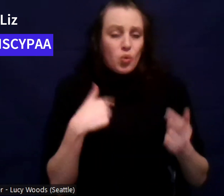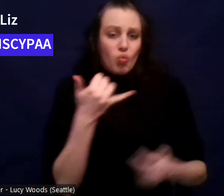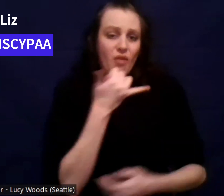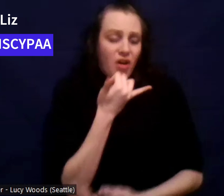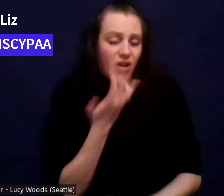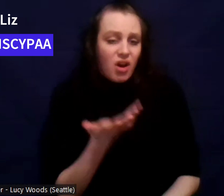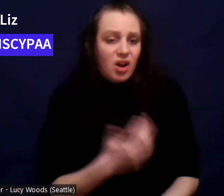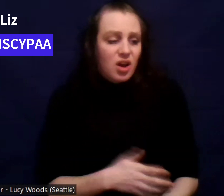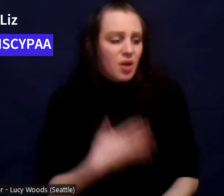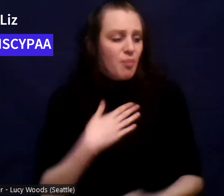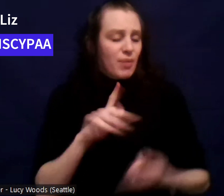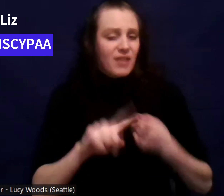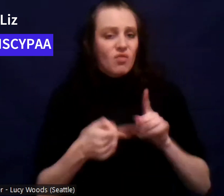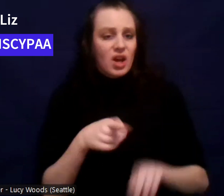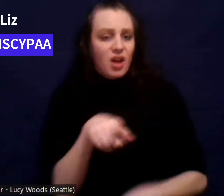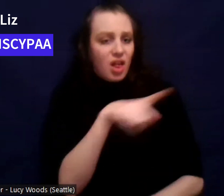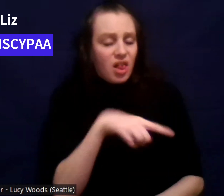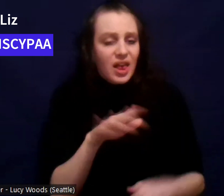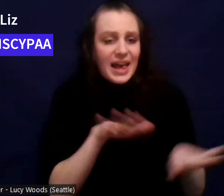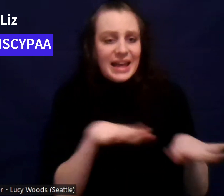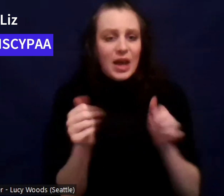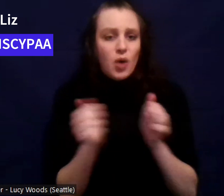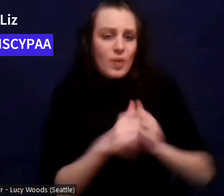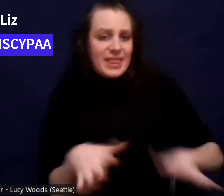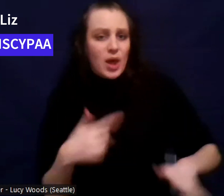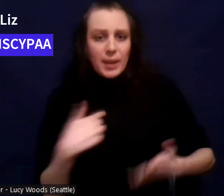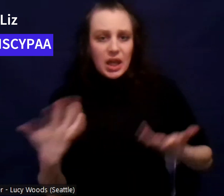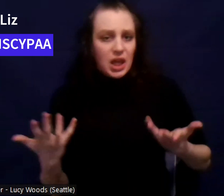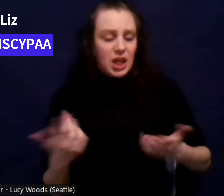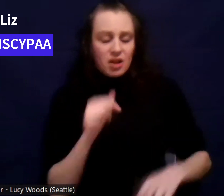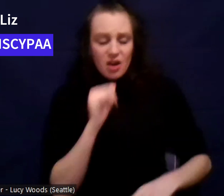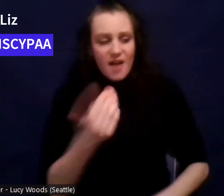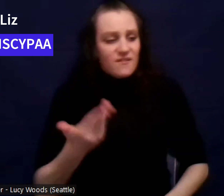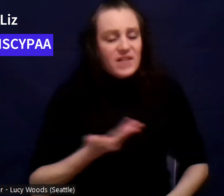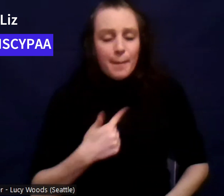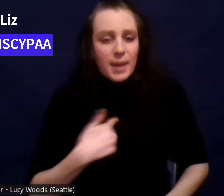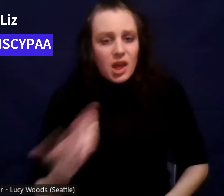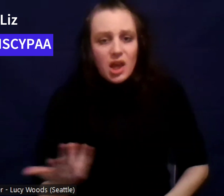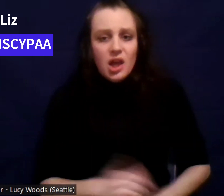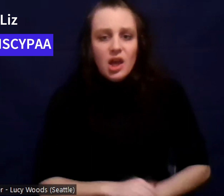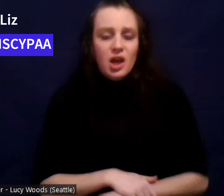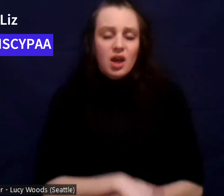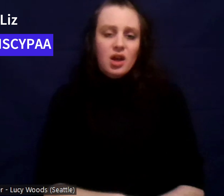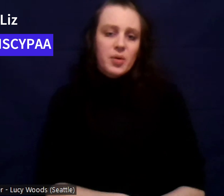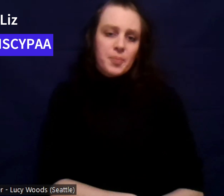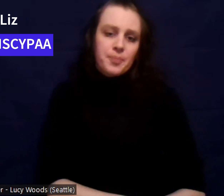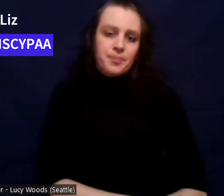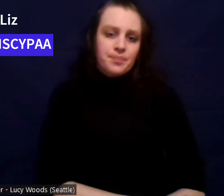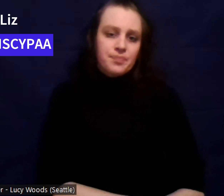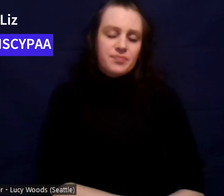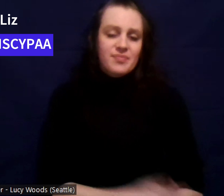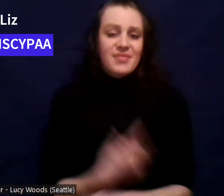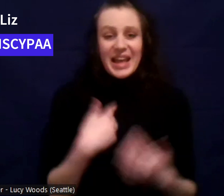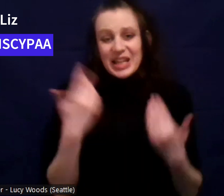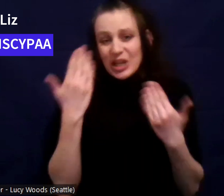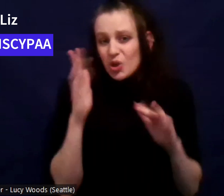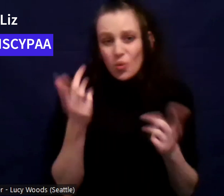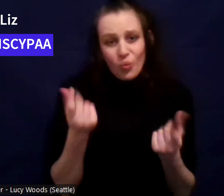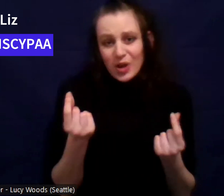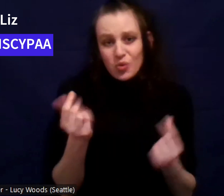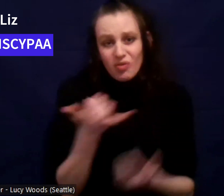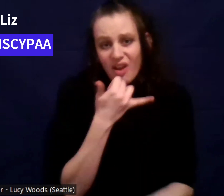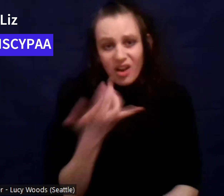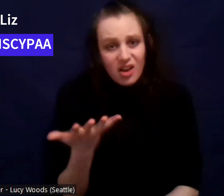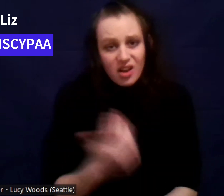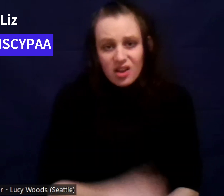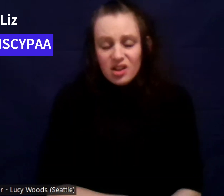just started hanging out like without me and like not inviting me. Um, and I didn't know what I did. I